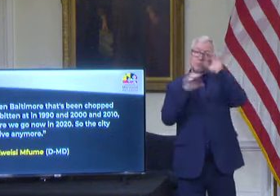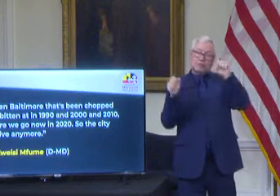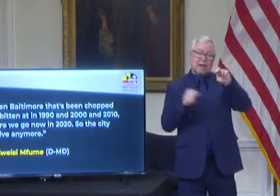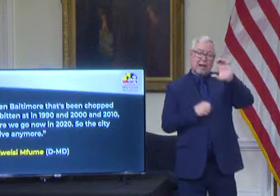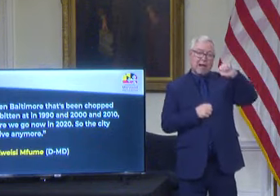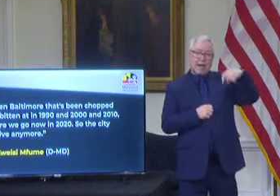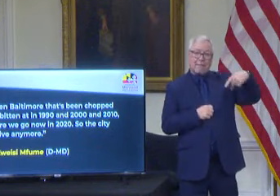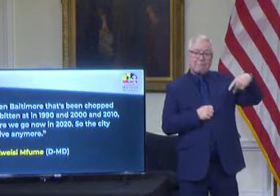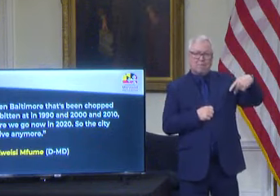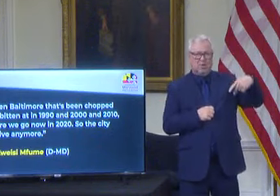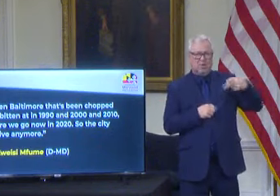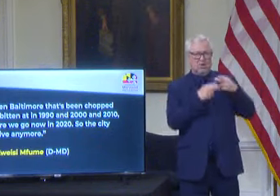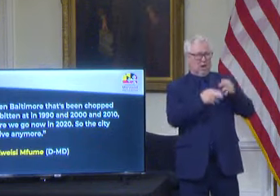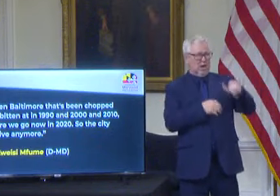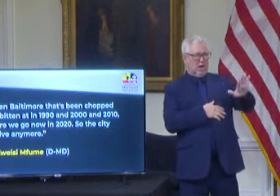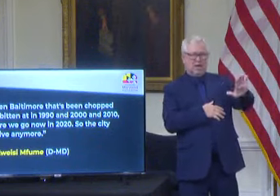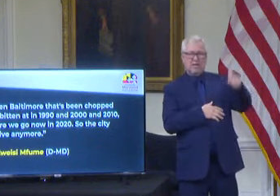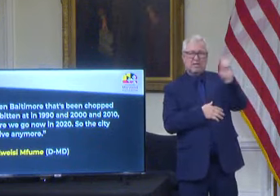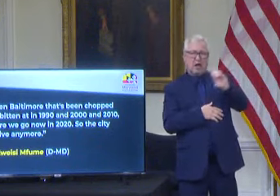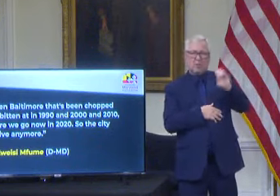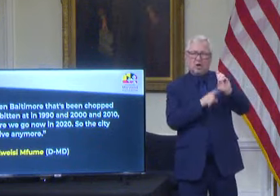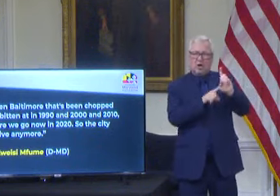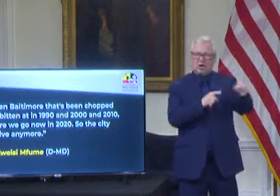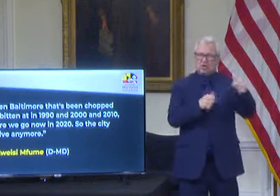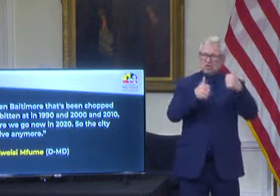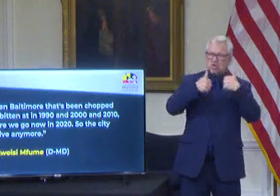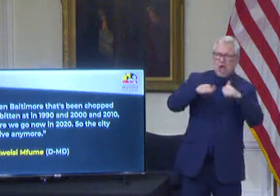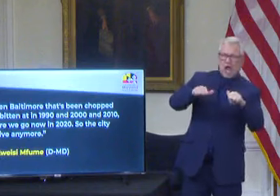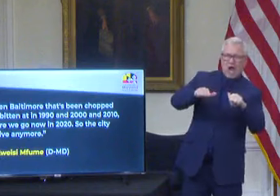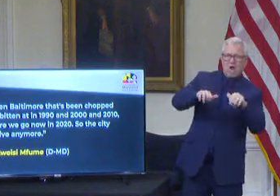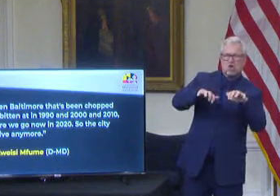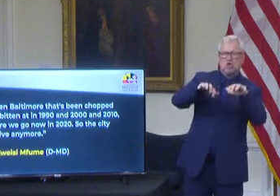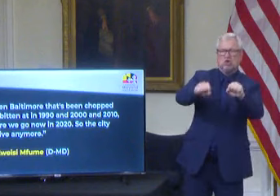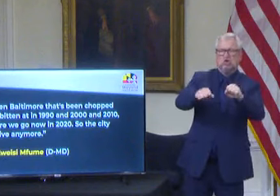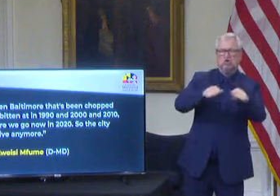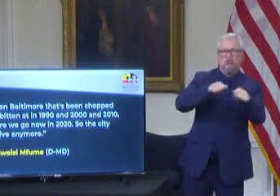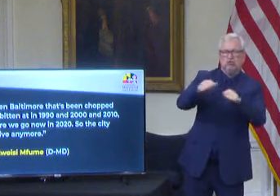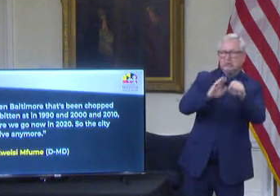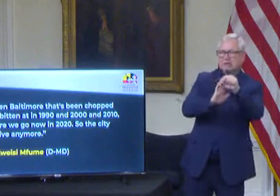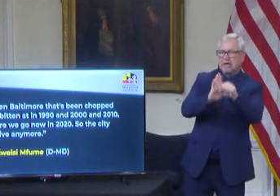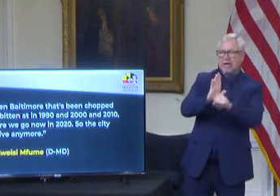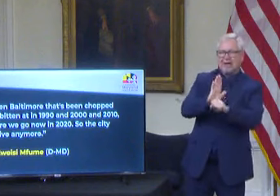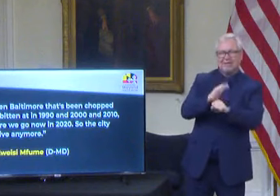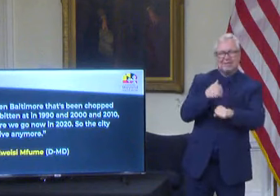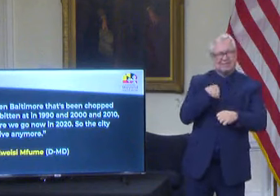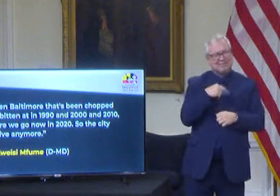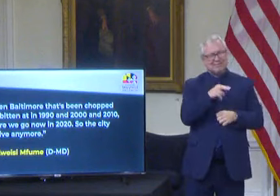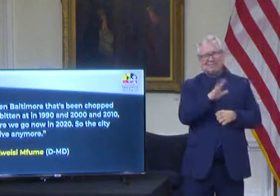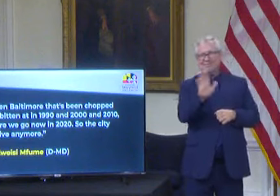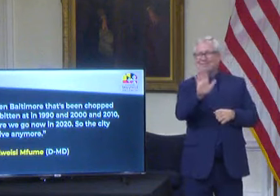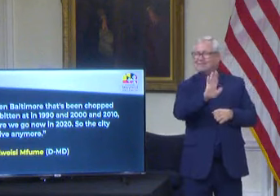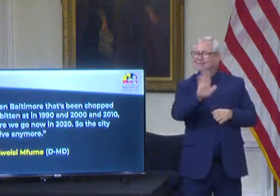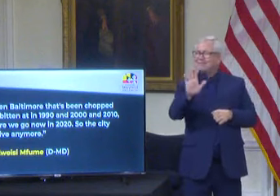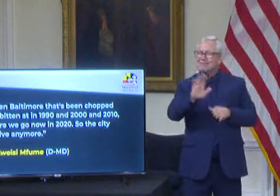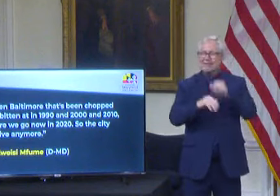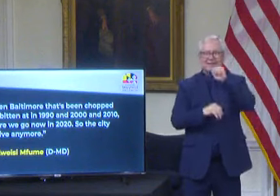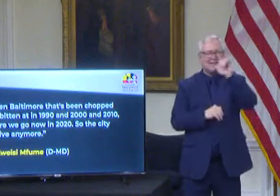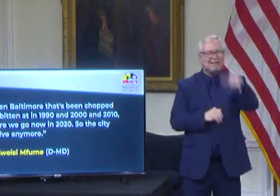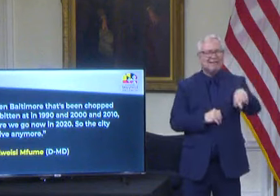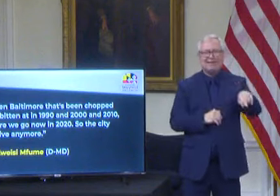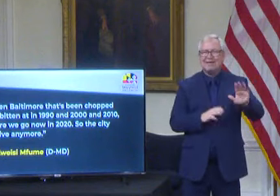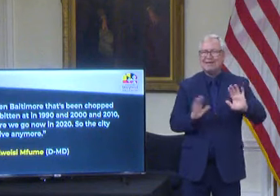Democrats' attempts to seize control of the state's congressional representation overreach and a bridge too far.